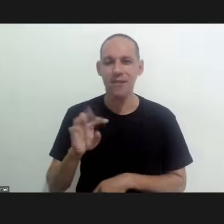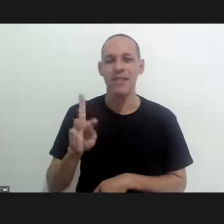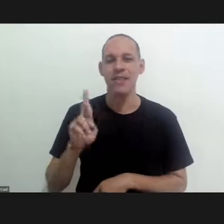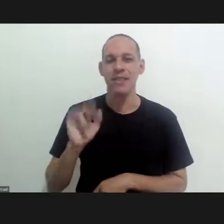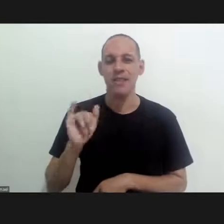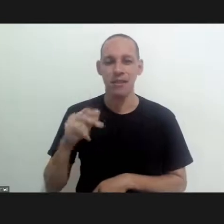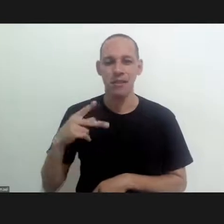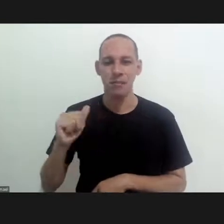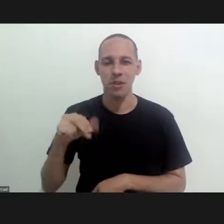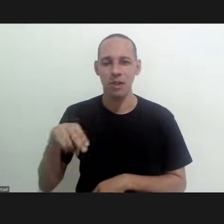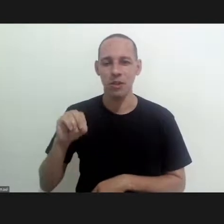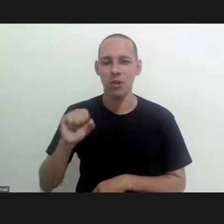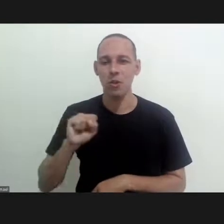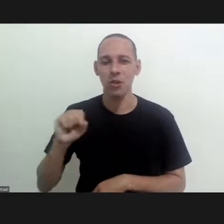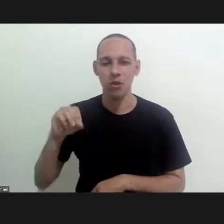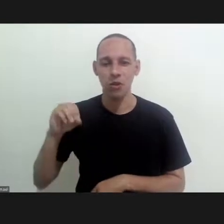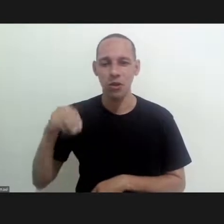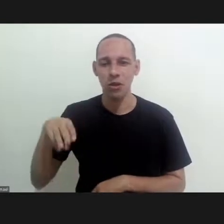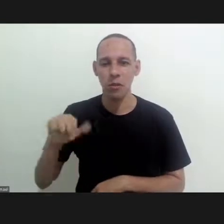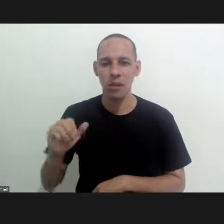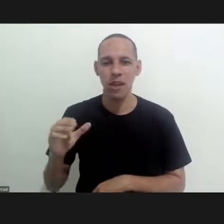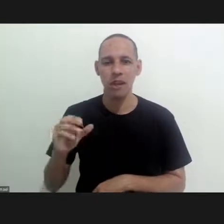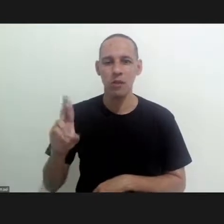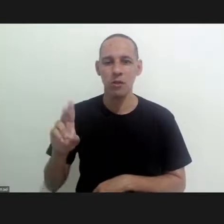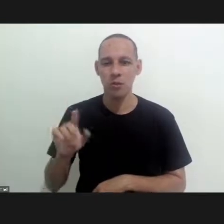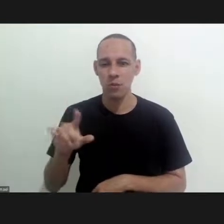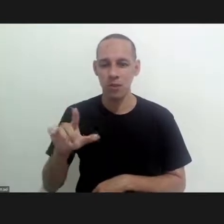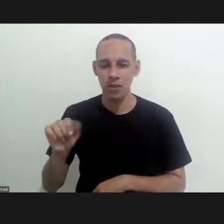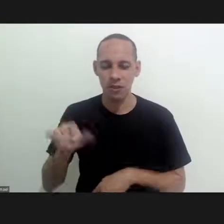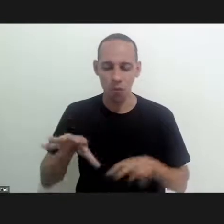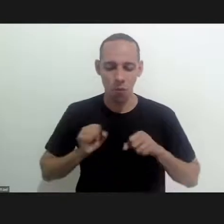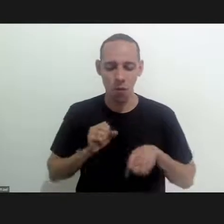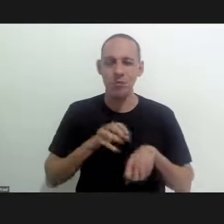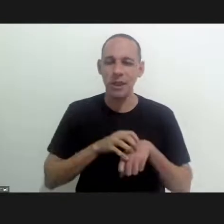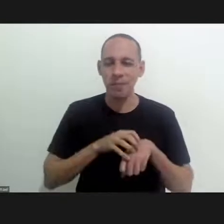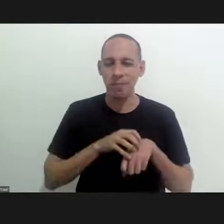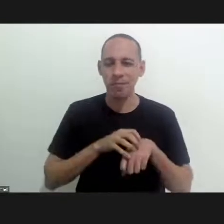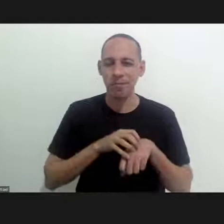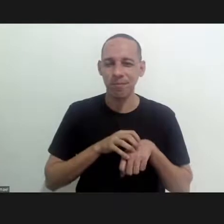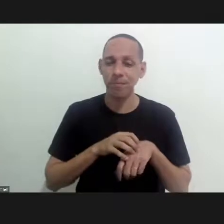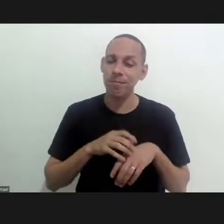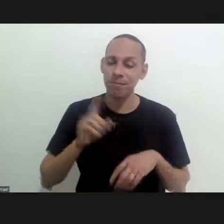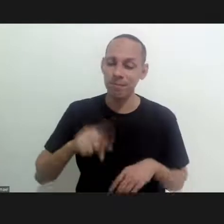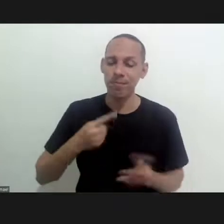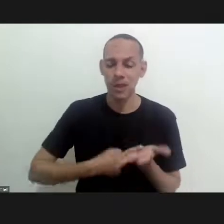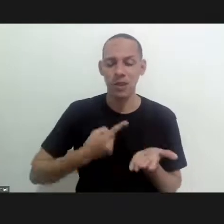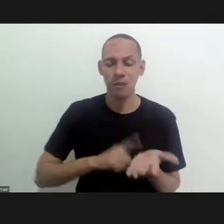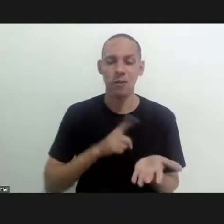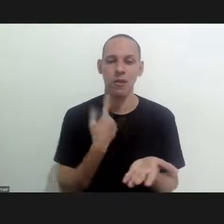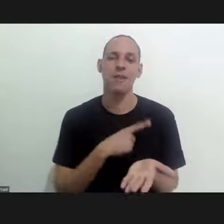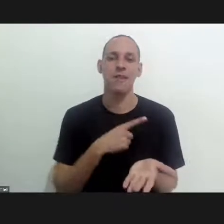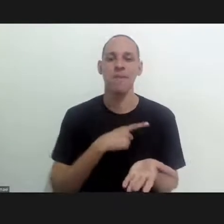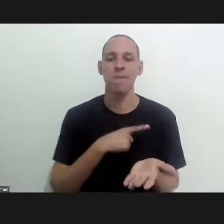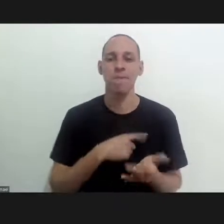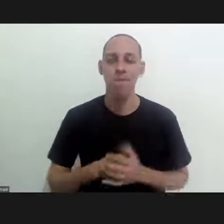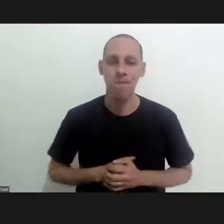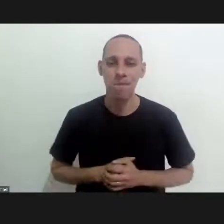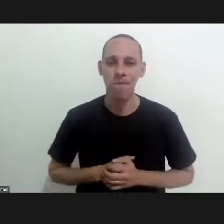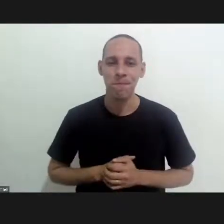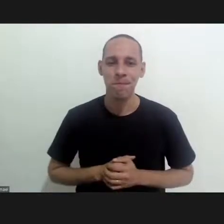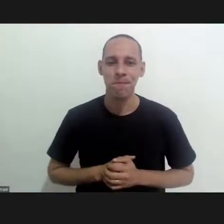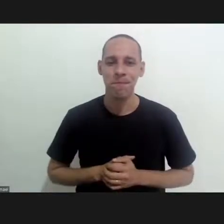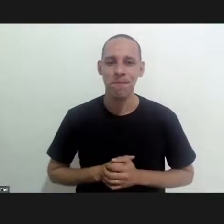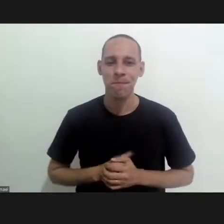with T. Kruse. This is a commitment which is very important for all of us.